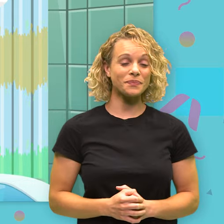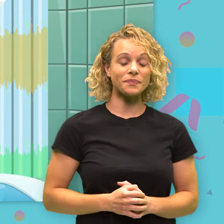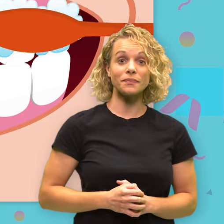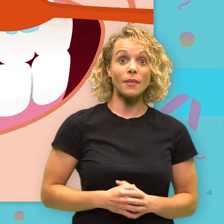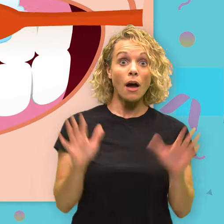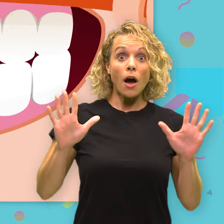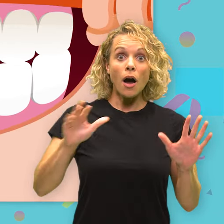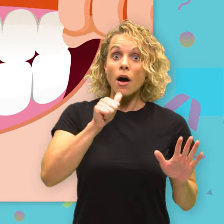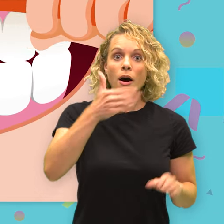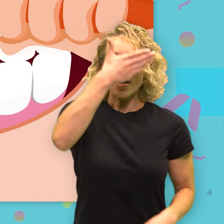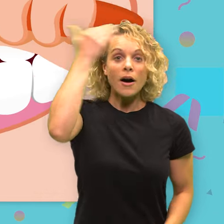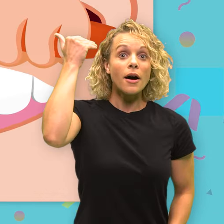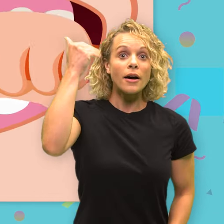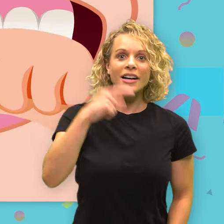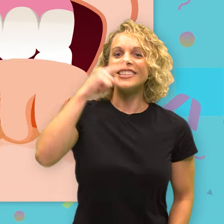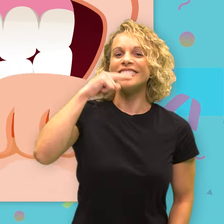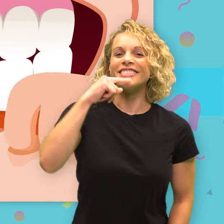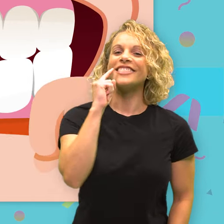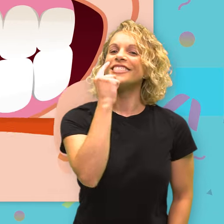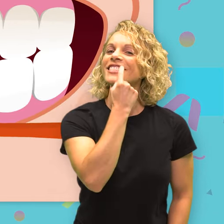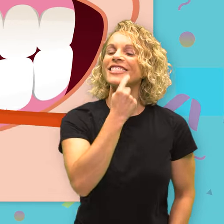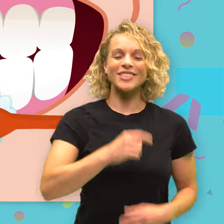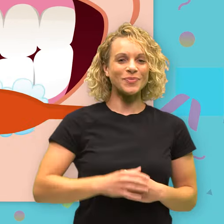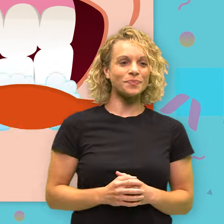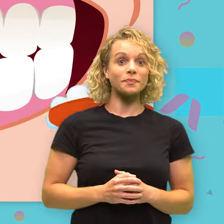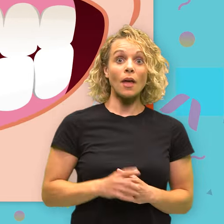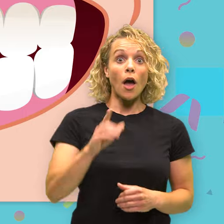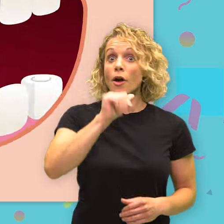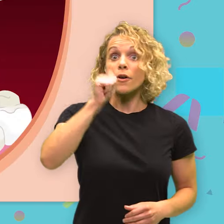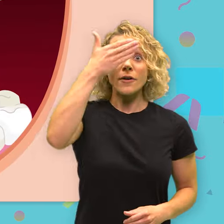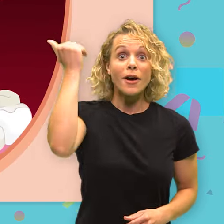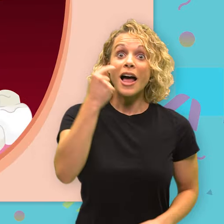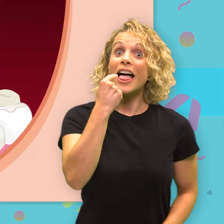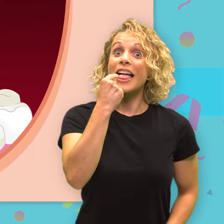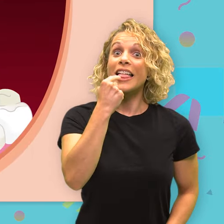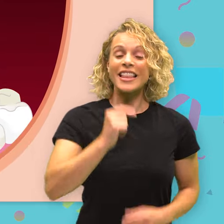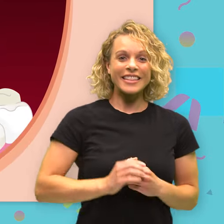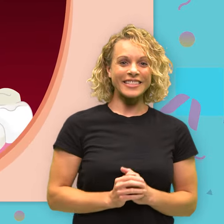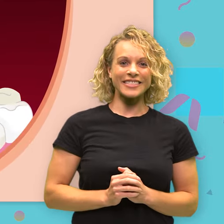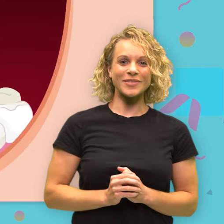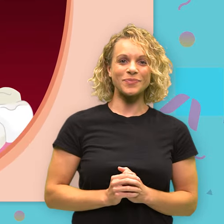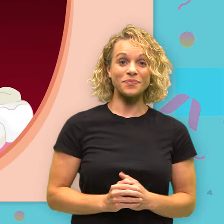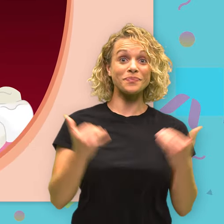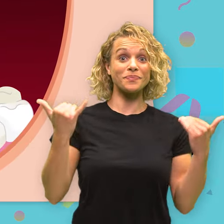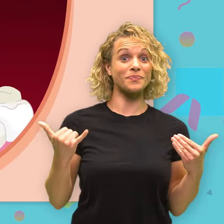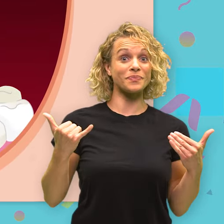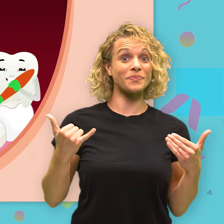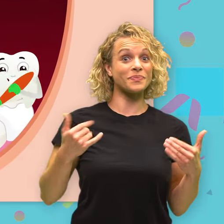Oh, don't forget to brush your nose. And don't forget your tongue. Now we